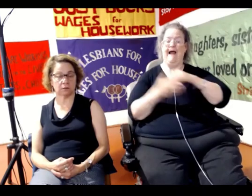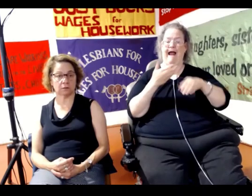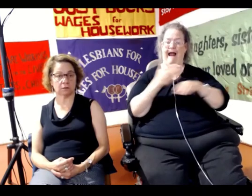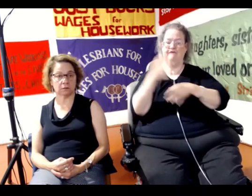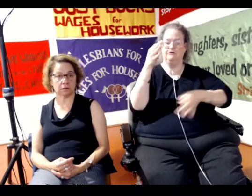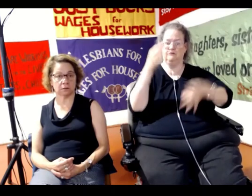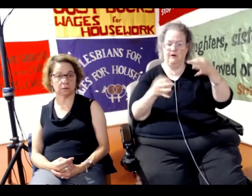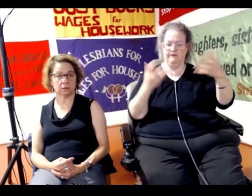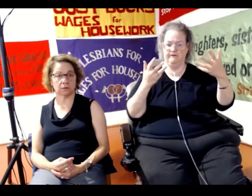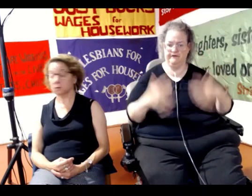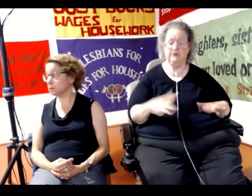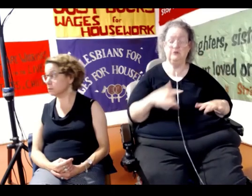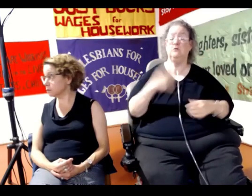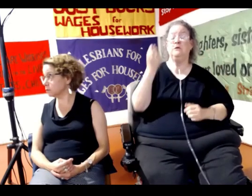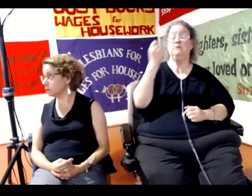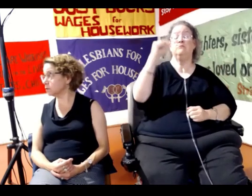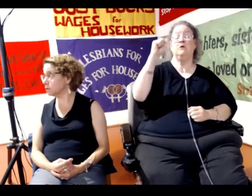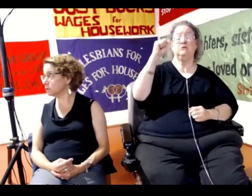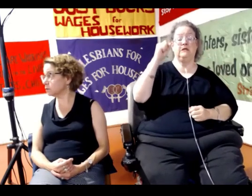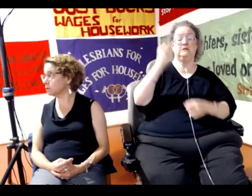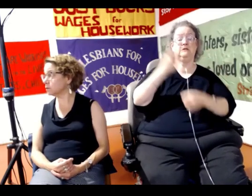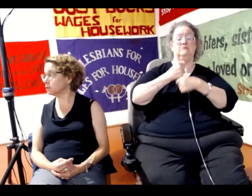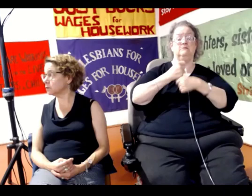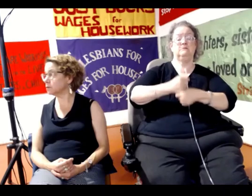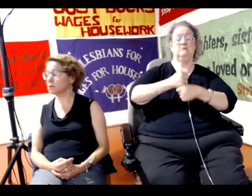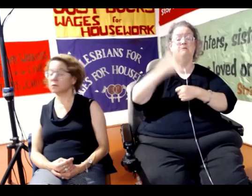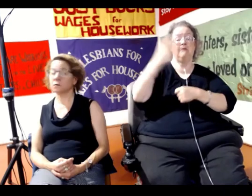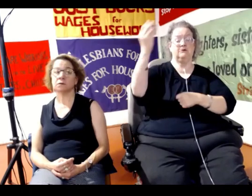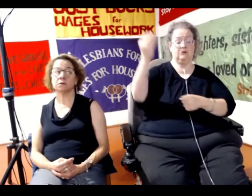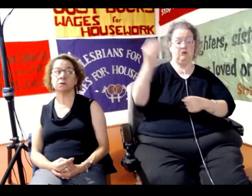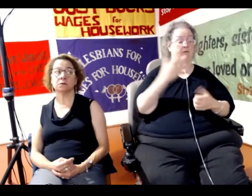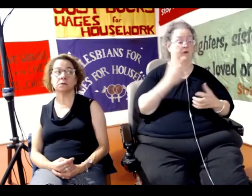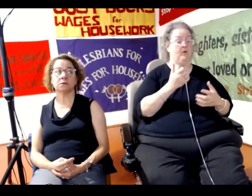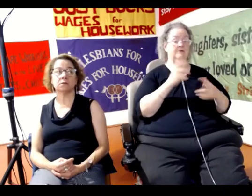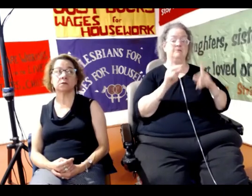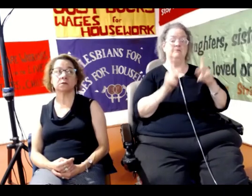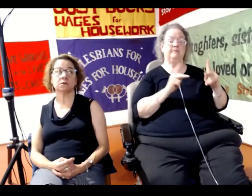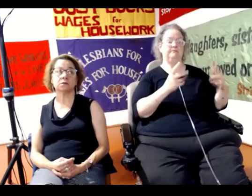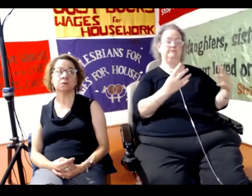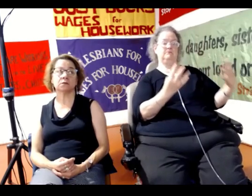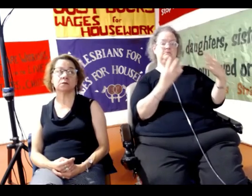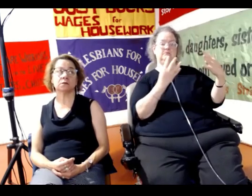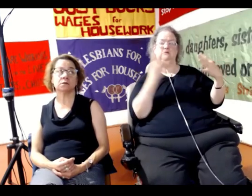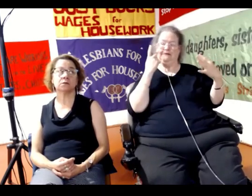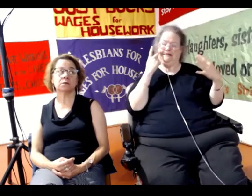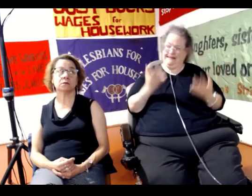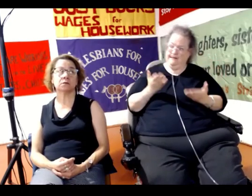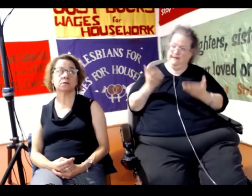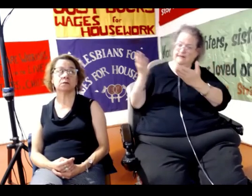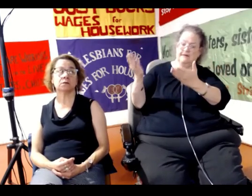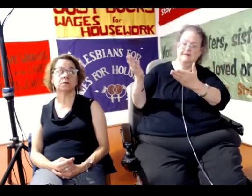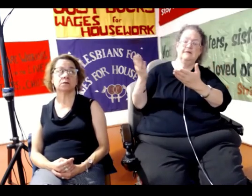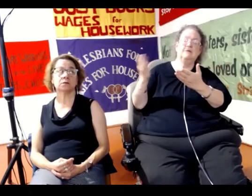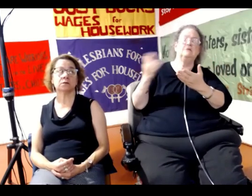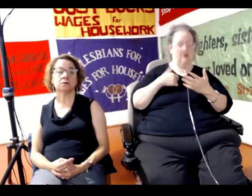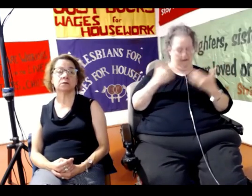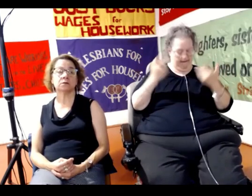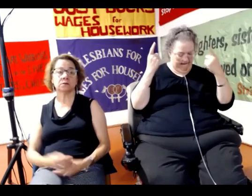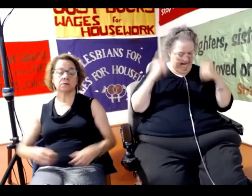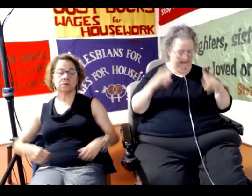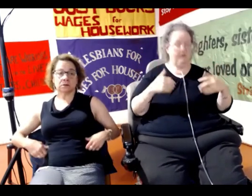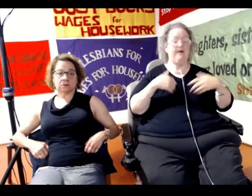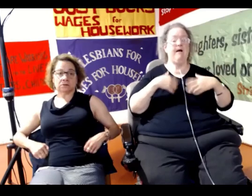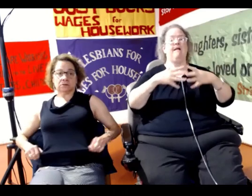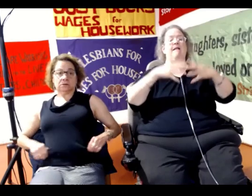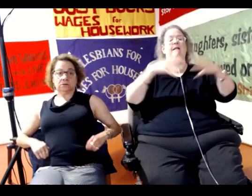protest outside the court. We went there to get publicity, and we got loads of publicity, which